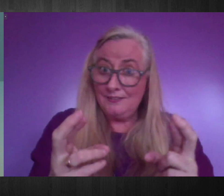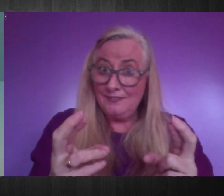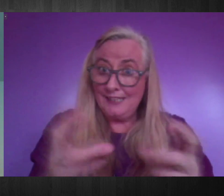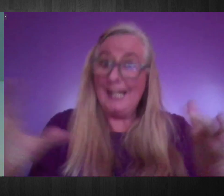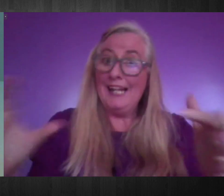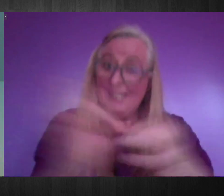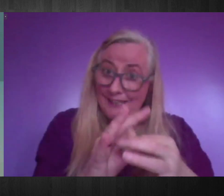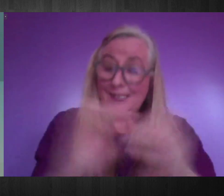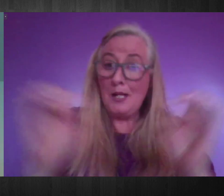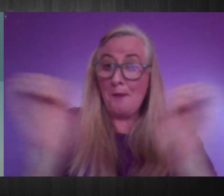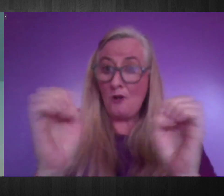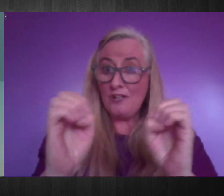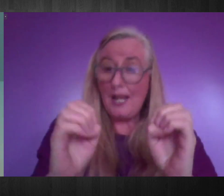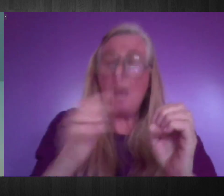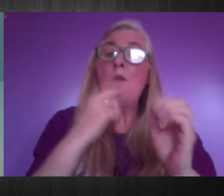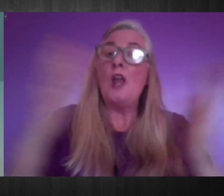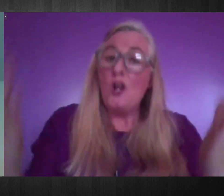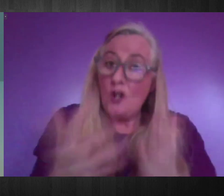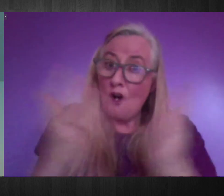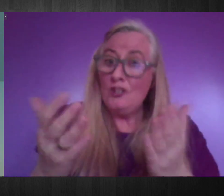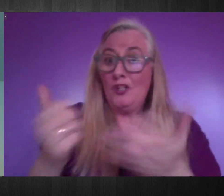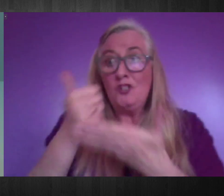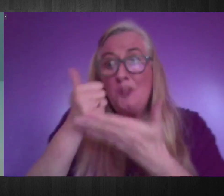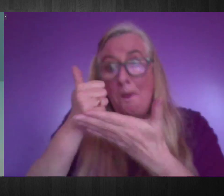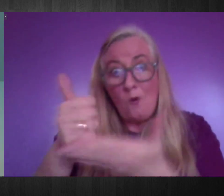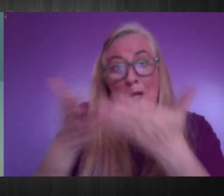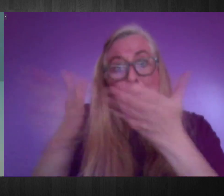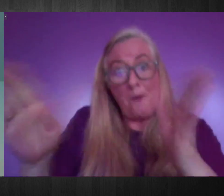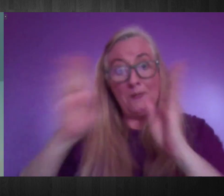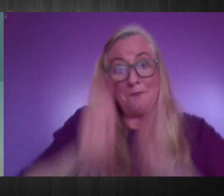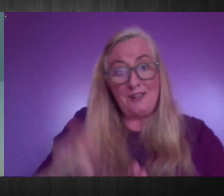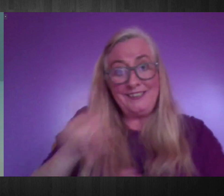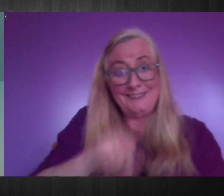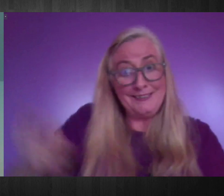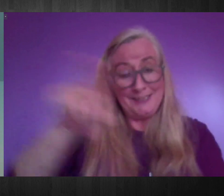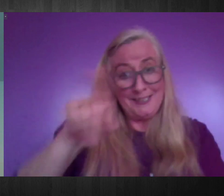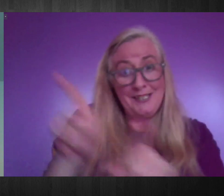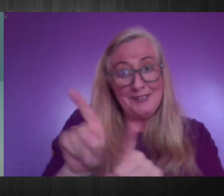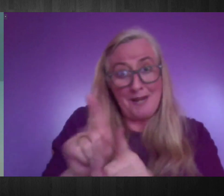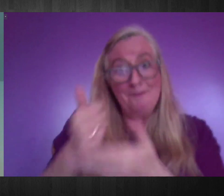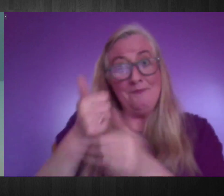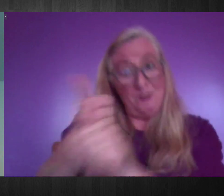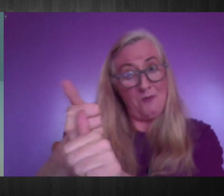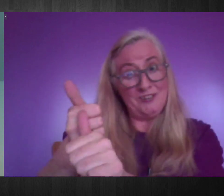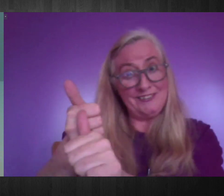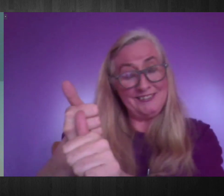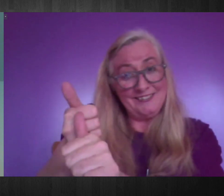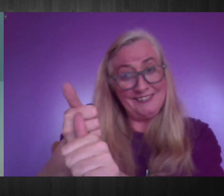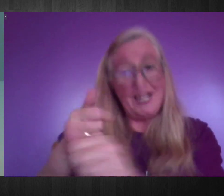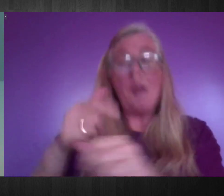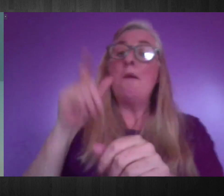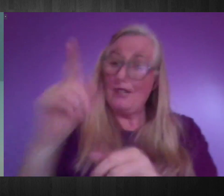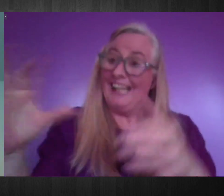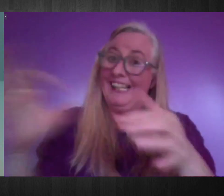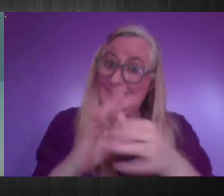part of its work to encourage and support public bodies in meeting the public sector equality and human rights